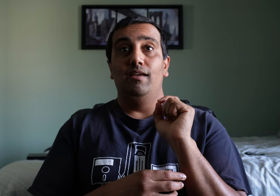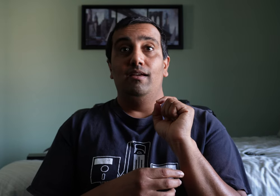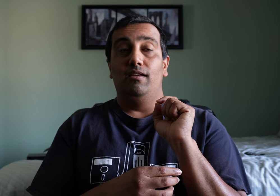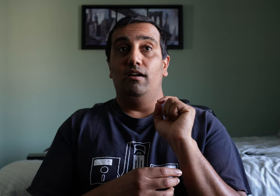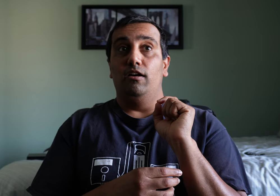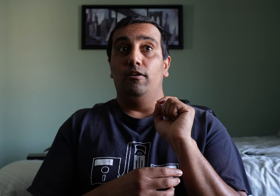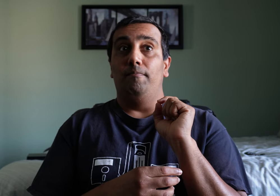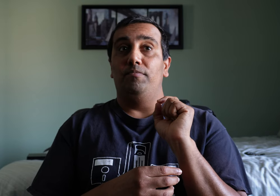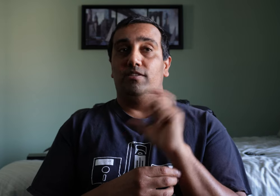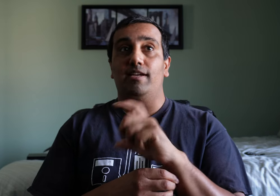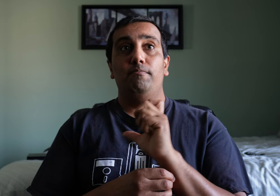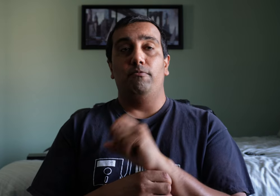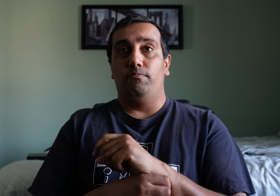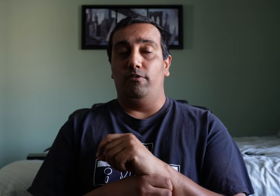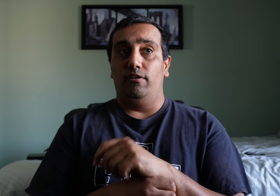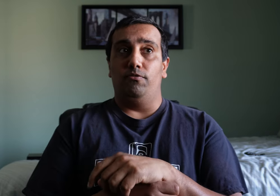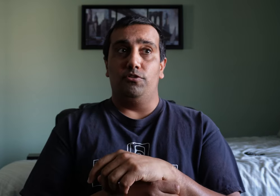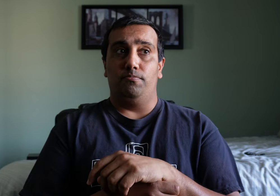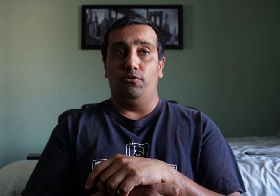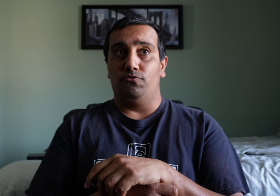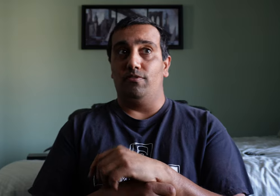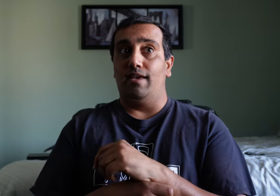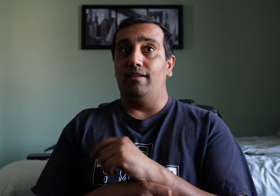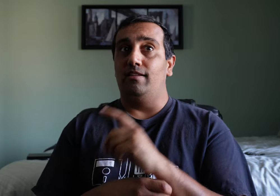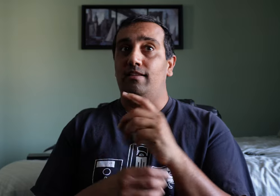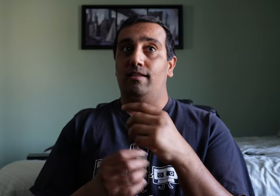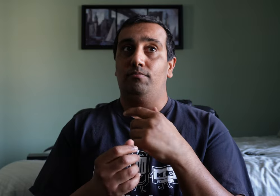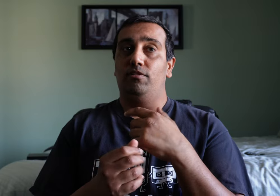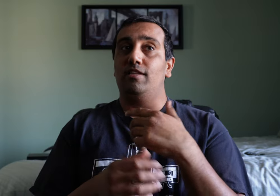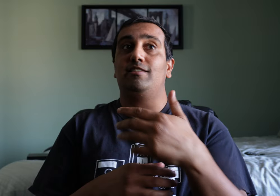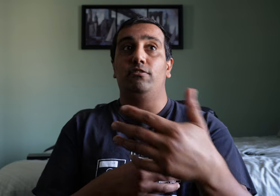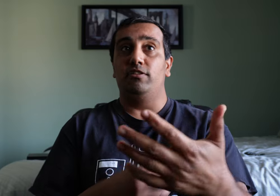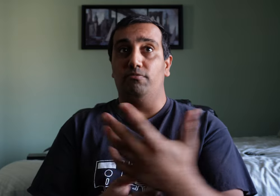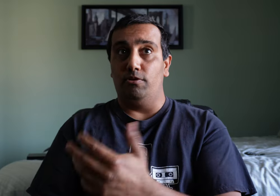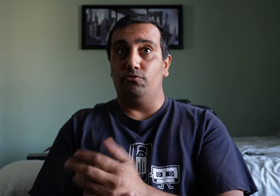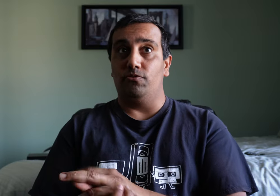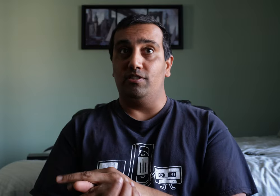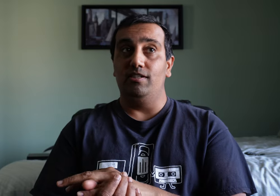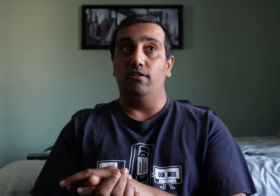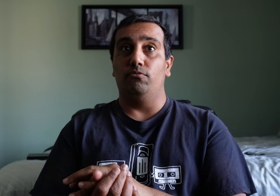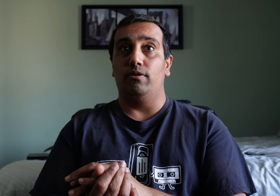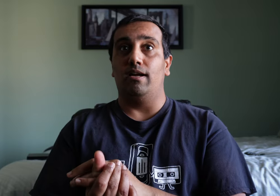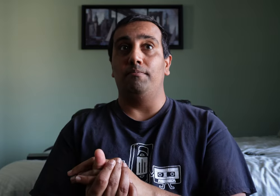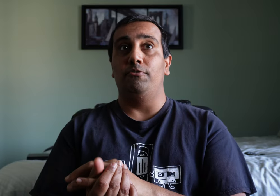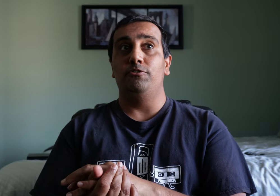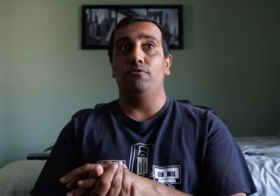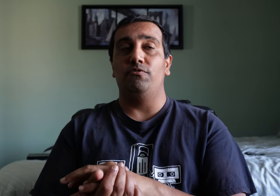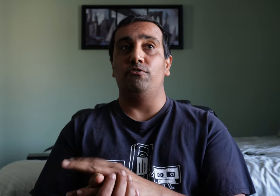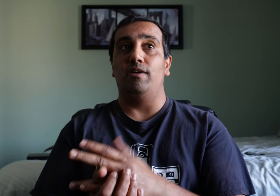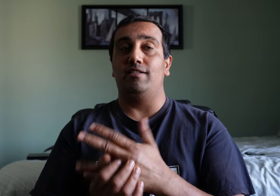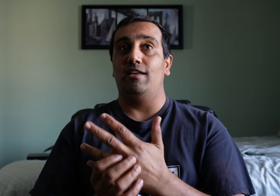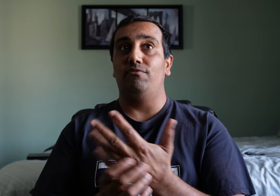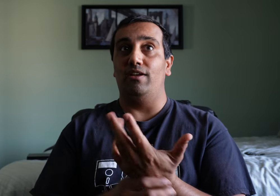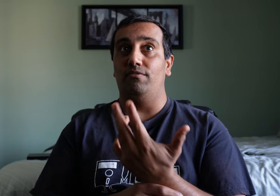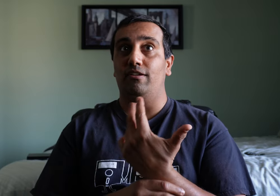um, the second post for that in that, in that series of posts for this year, where I'm going to review my 10 favorite